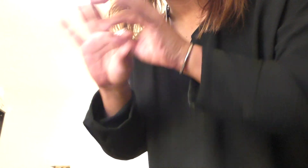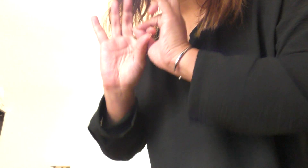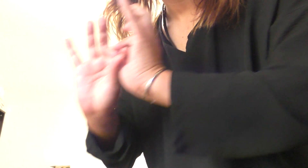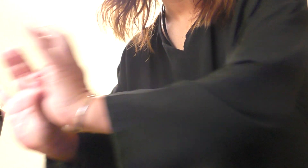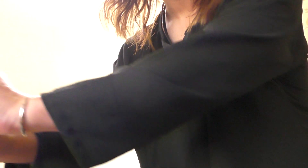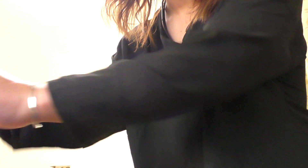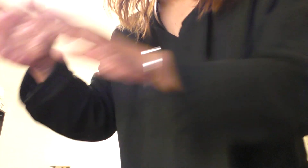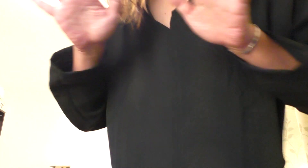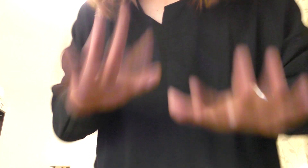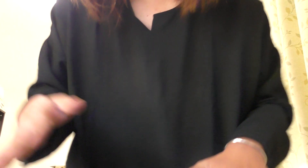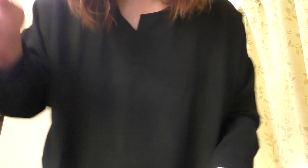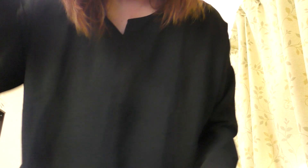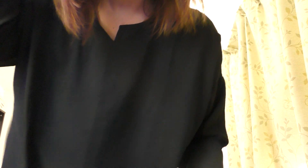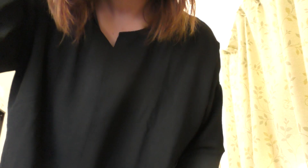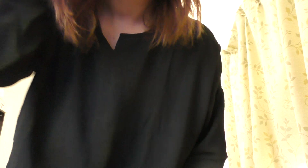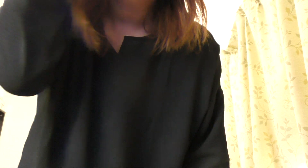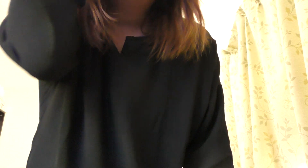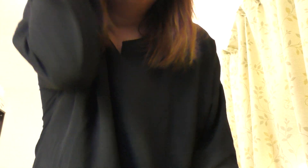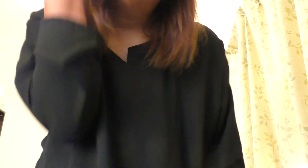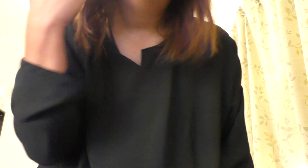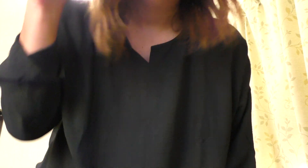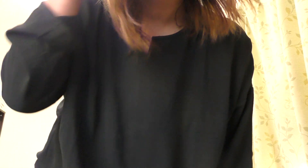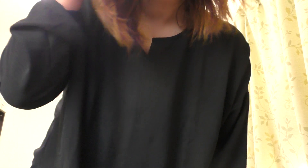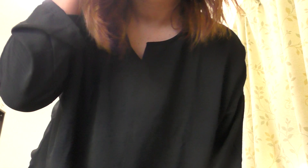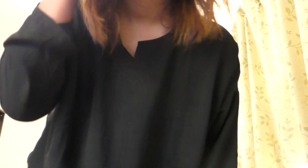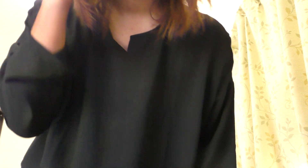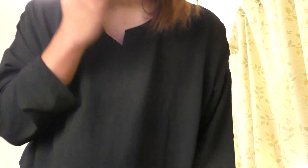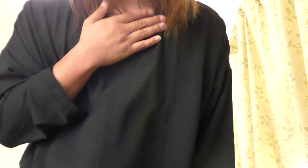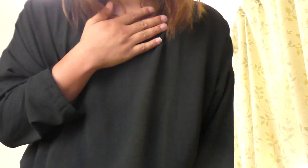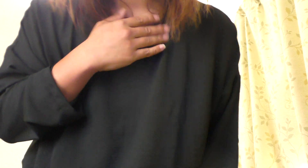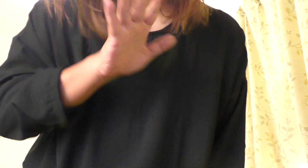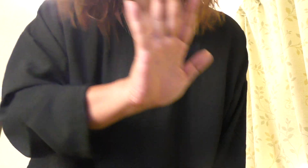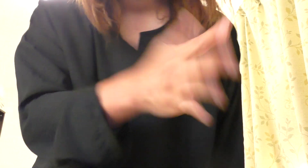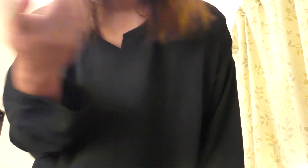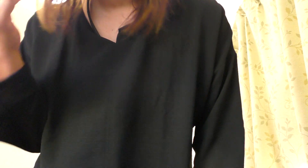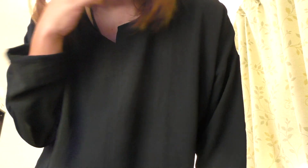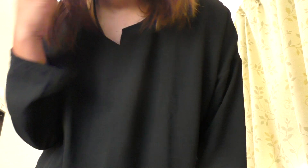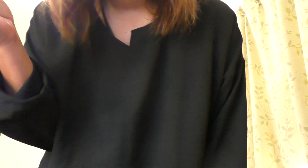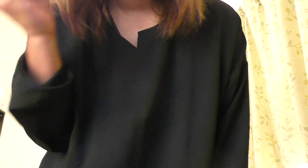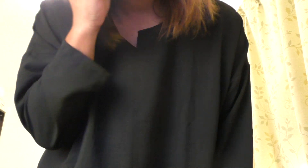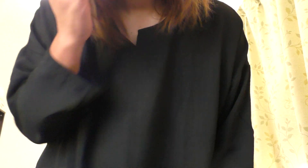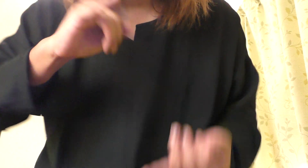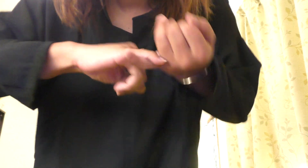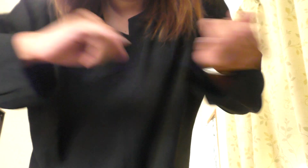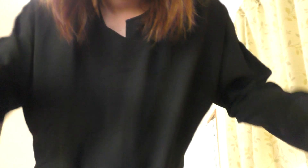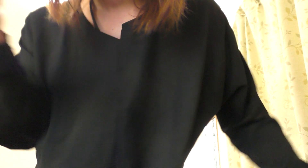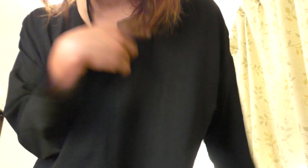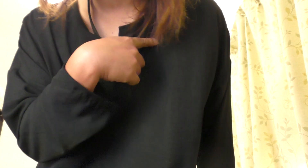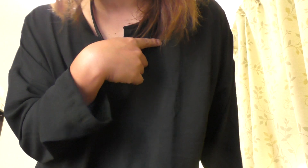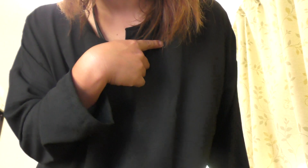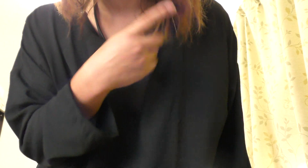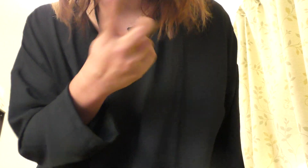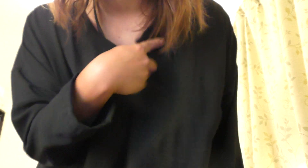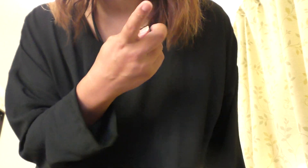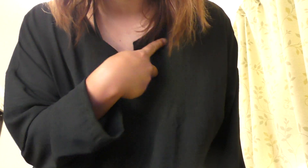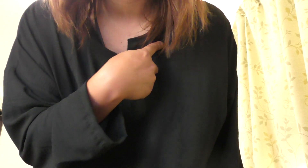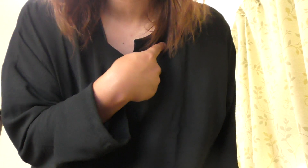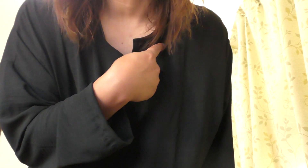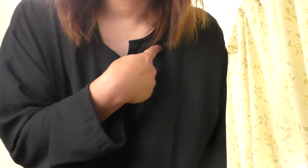I meant it And now I know what a fool I've been But if you kiss me now, I know you fool me